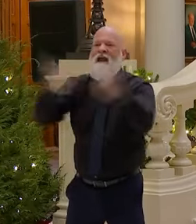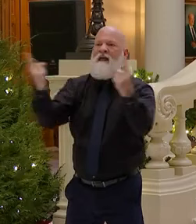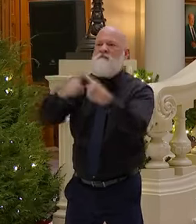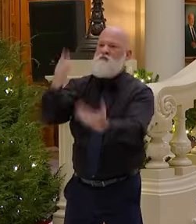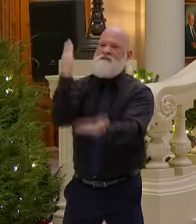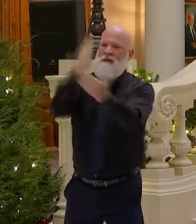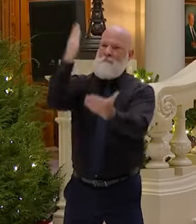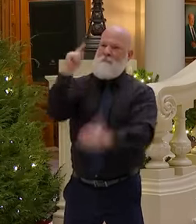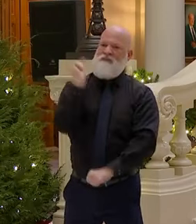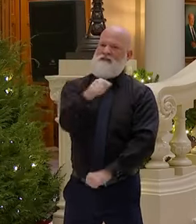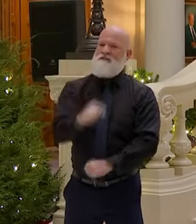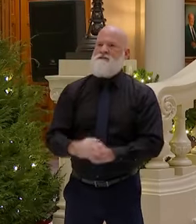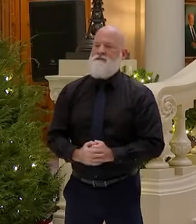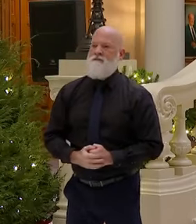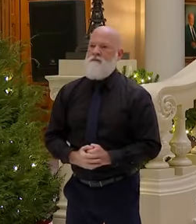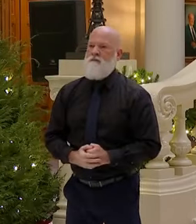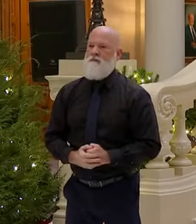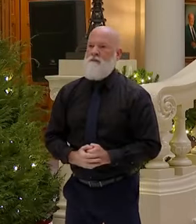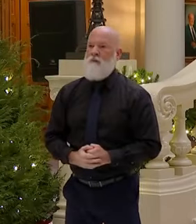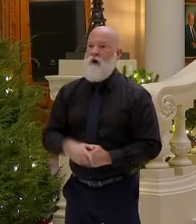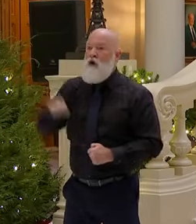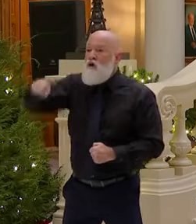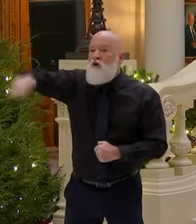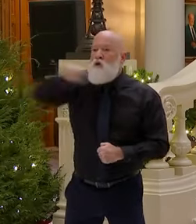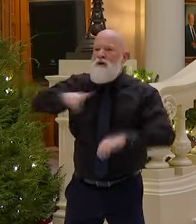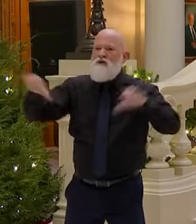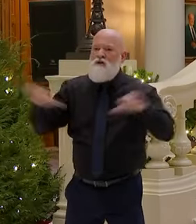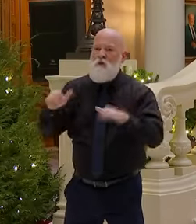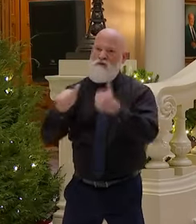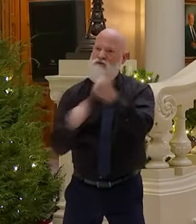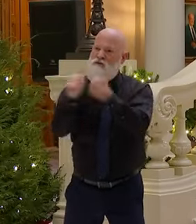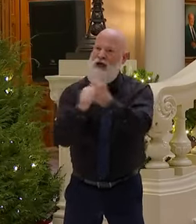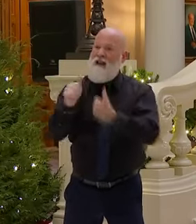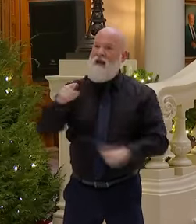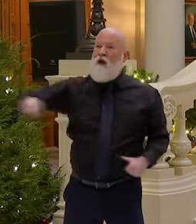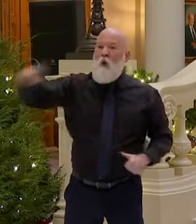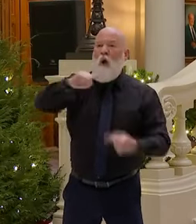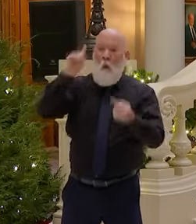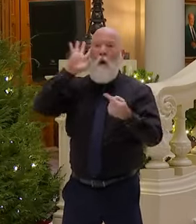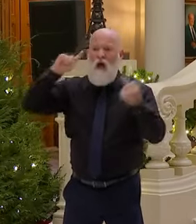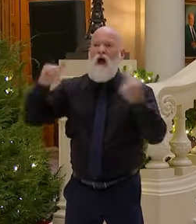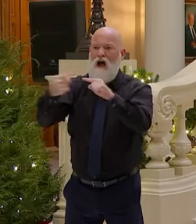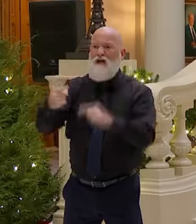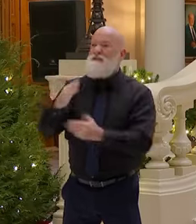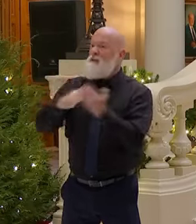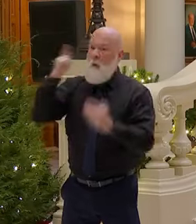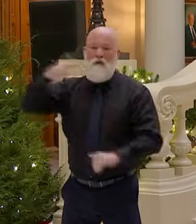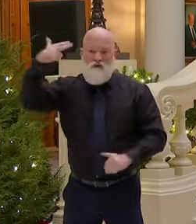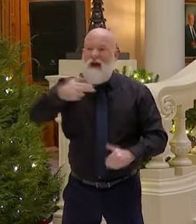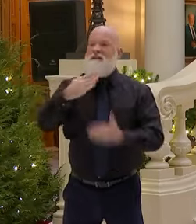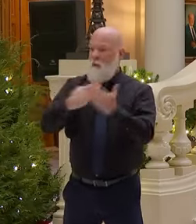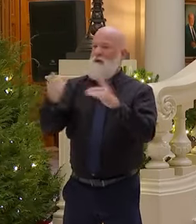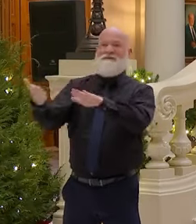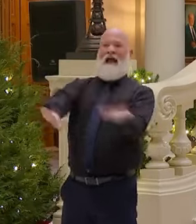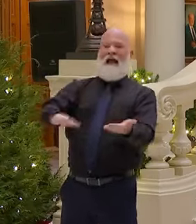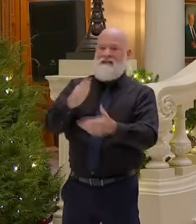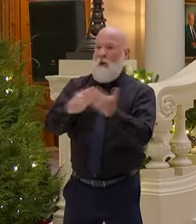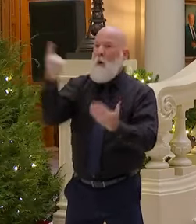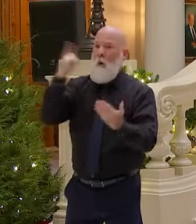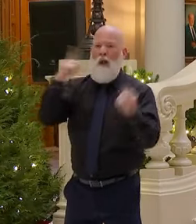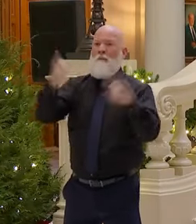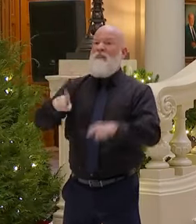potential acts of violence. Someone's going to get hurt. Someone's going to get shot. Someone's going to get killed. to And it's not right.